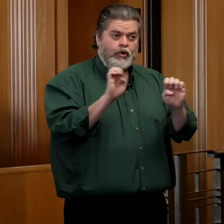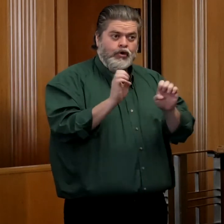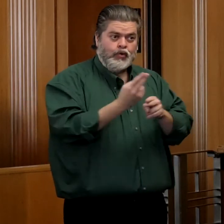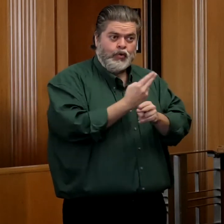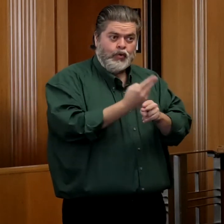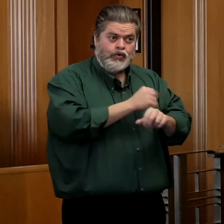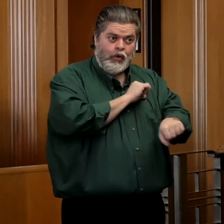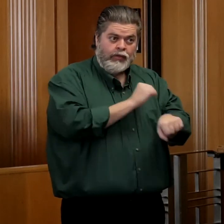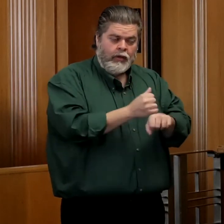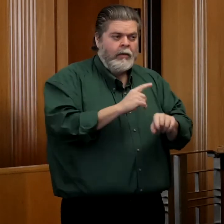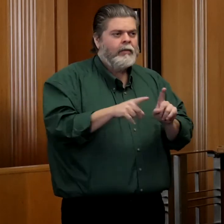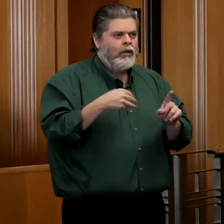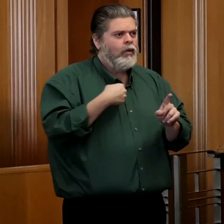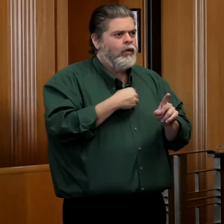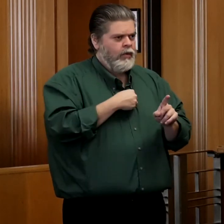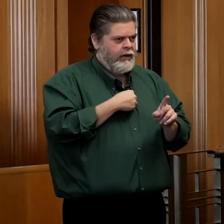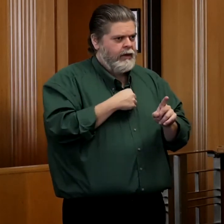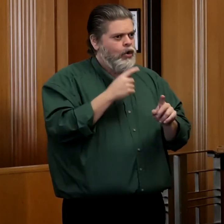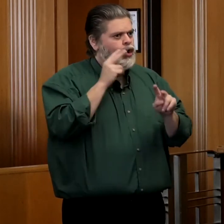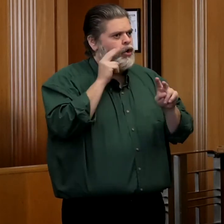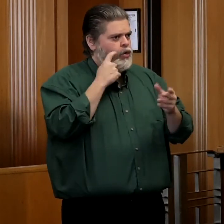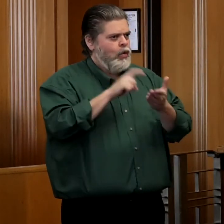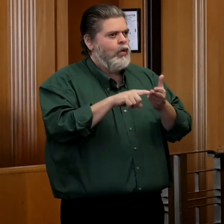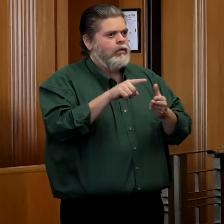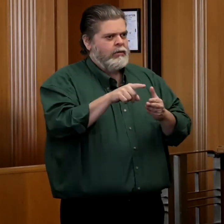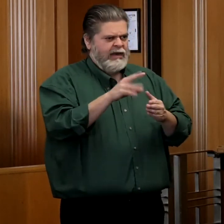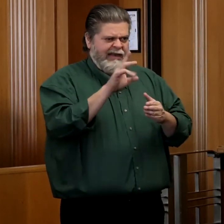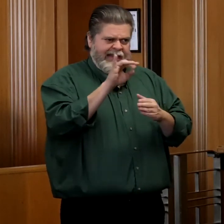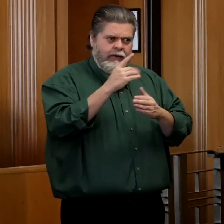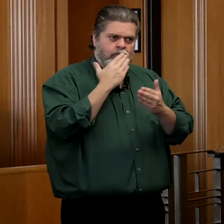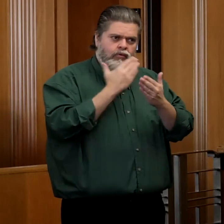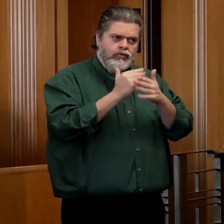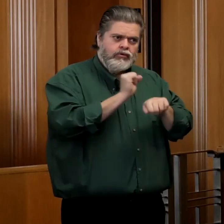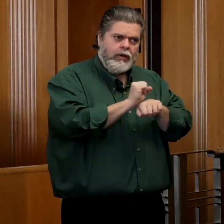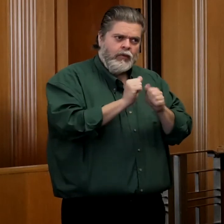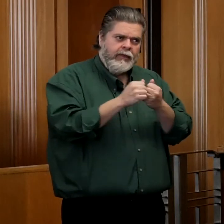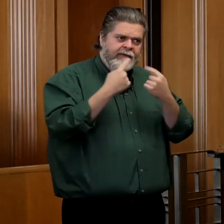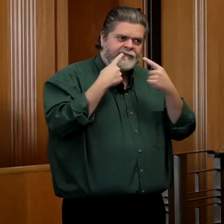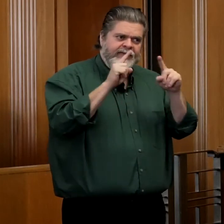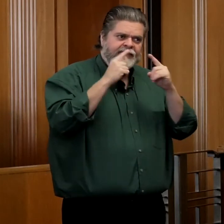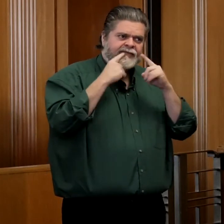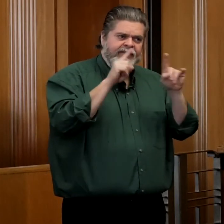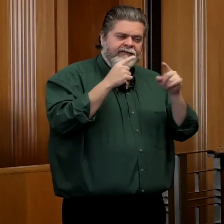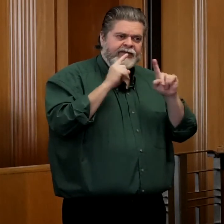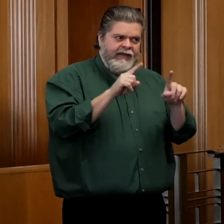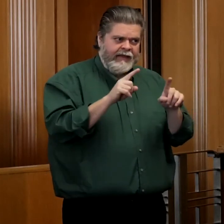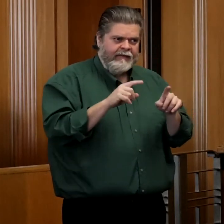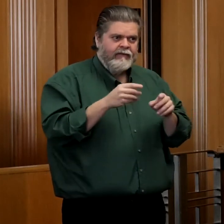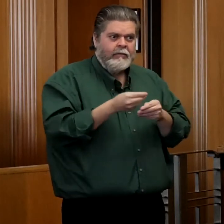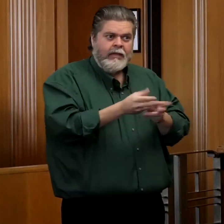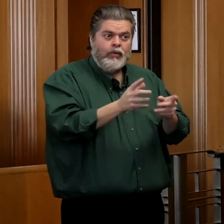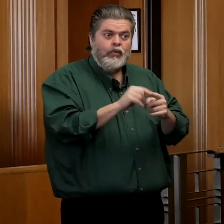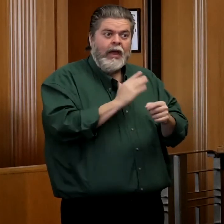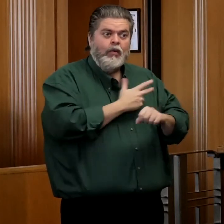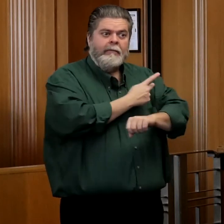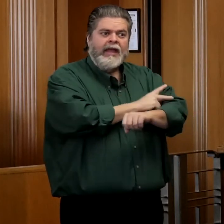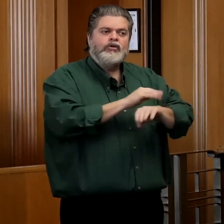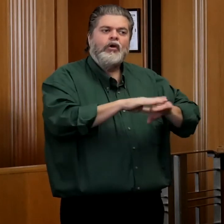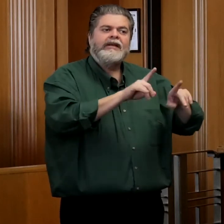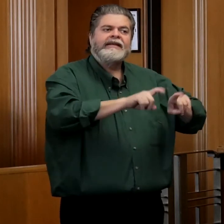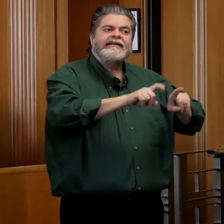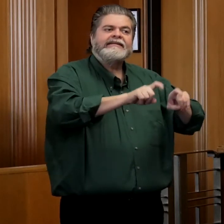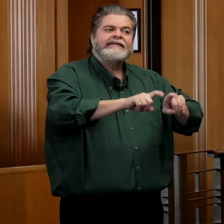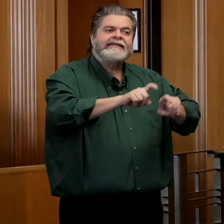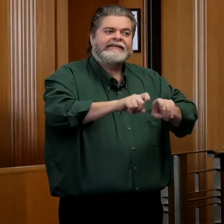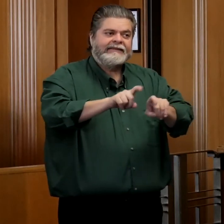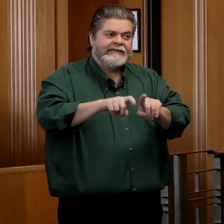As such, we are stood up very, very well to distribute this to any one of our patients that may